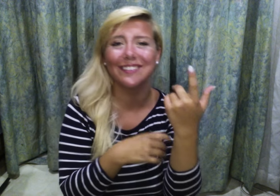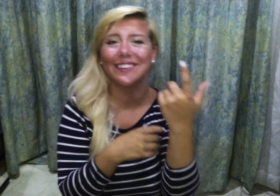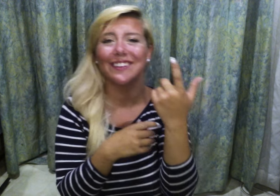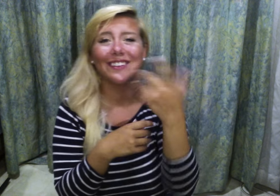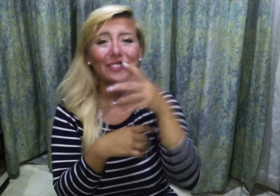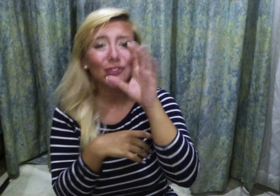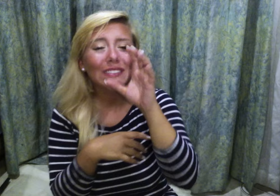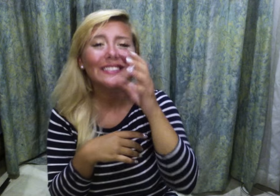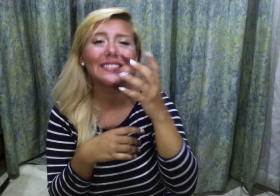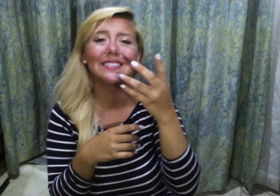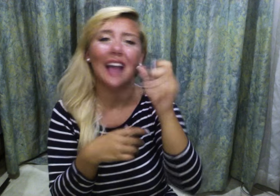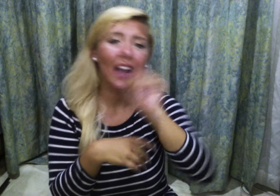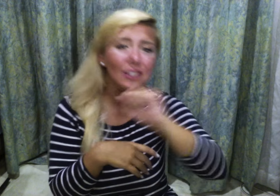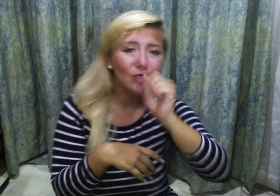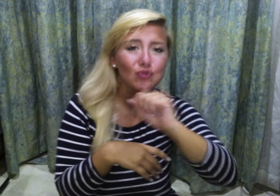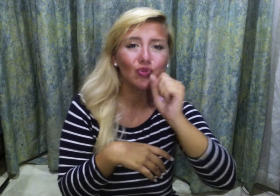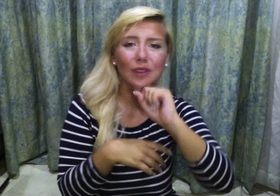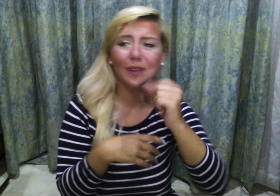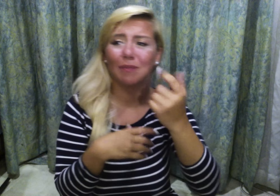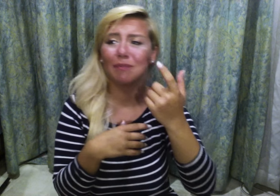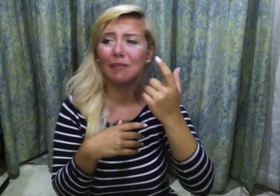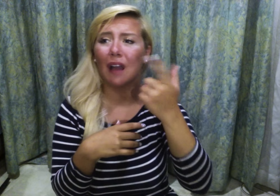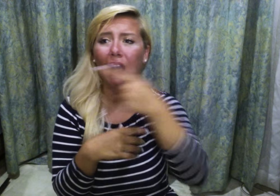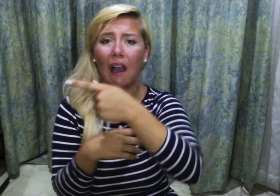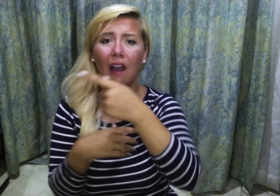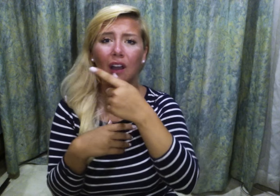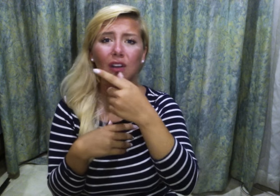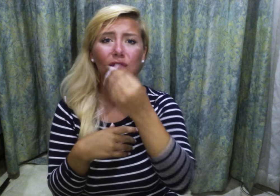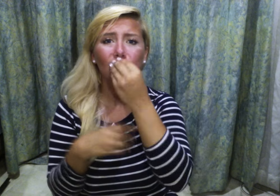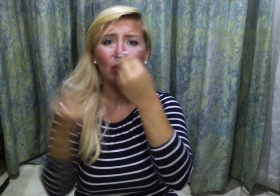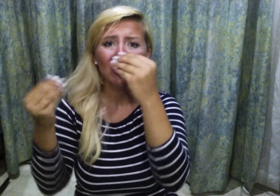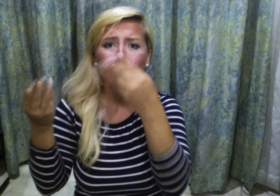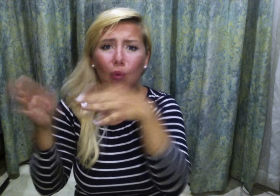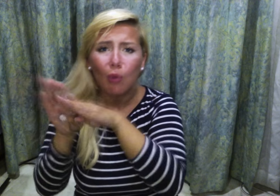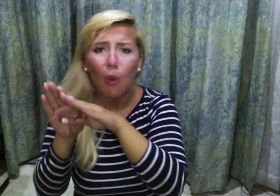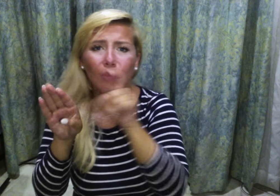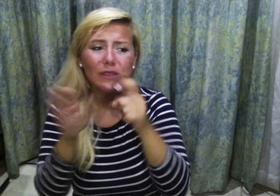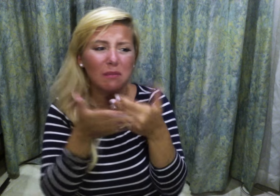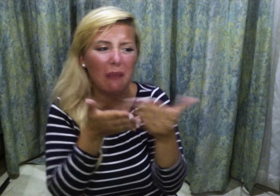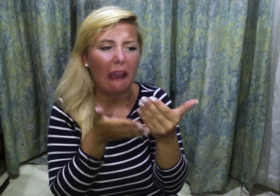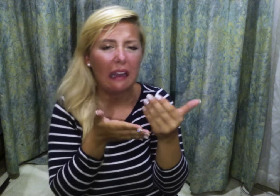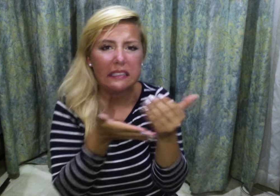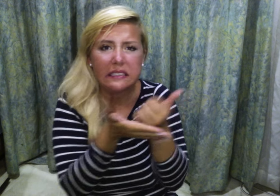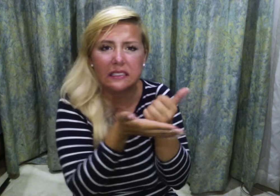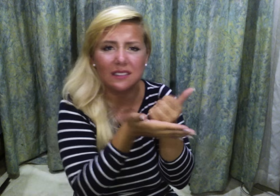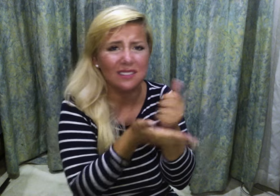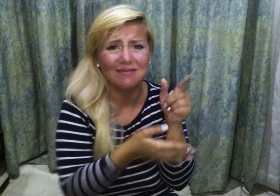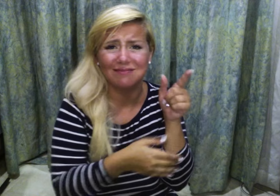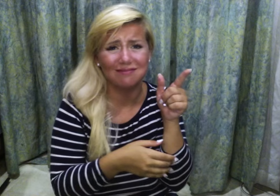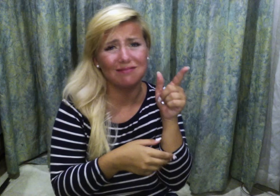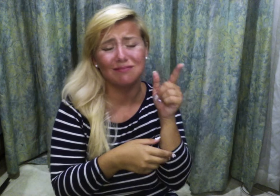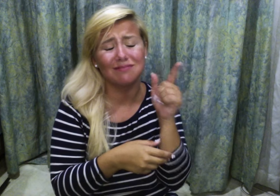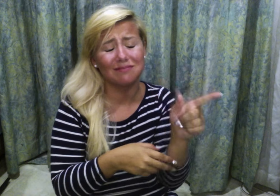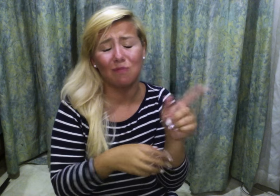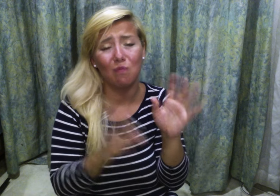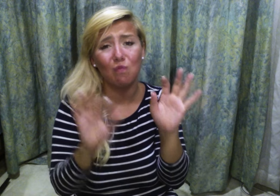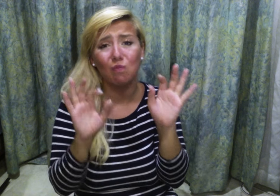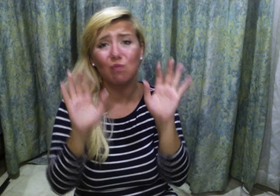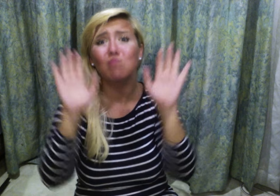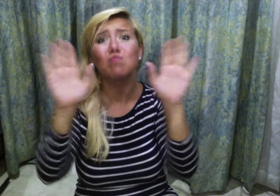foods to fattening foods, any kind of drink, any kind of ice cream. It's a great place, you know, if the grocery stores close and